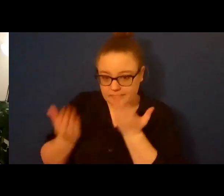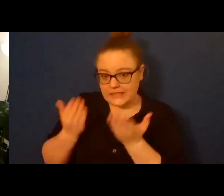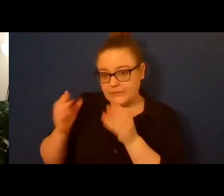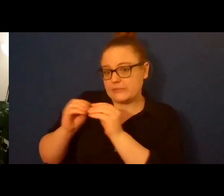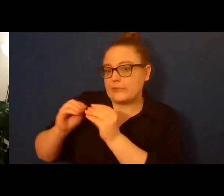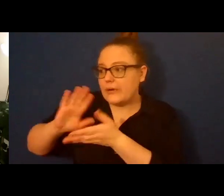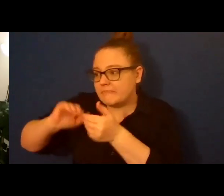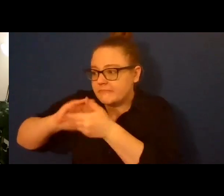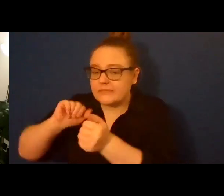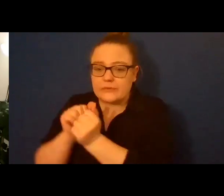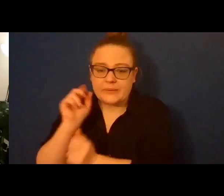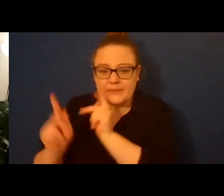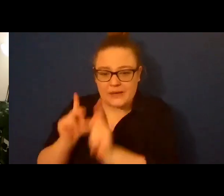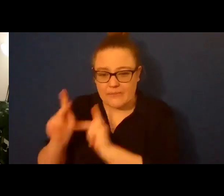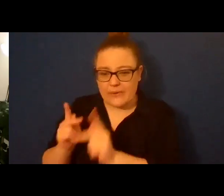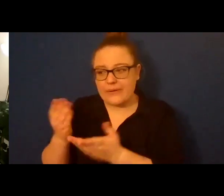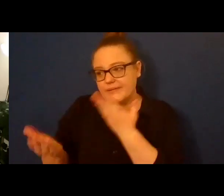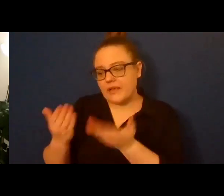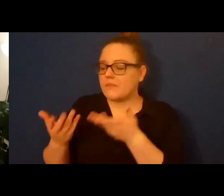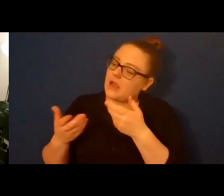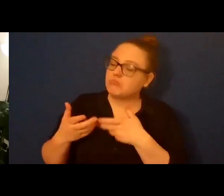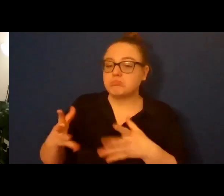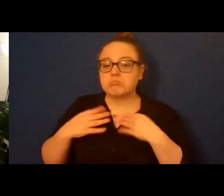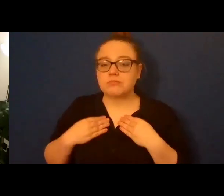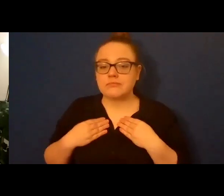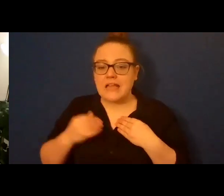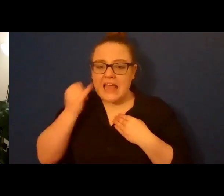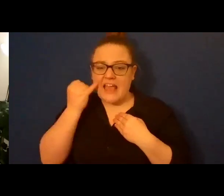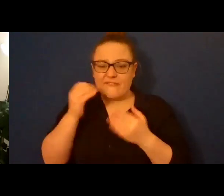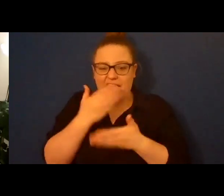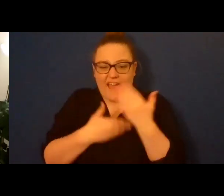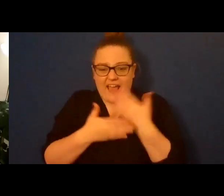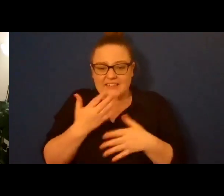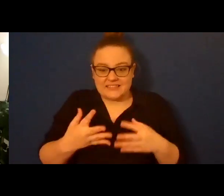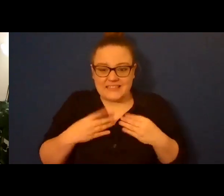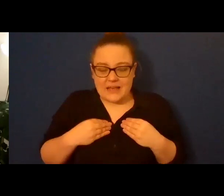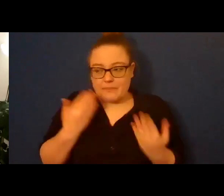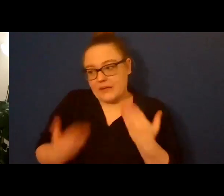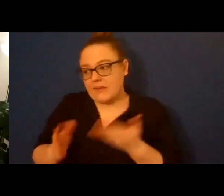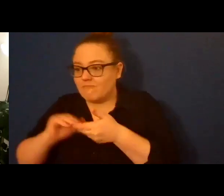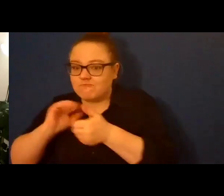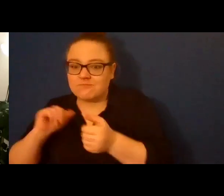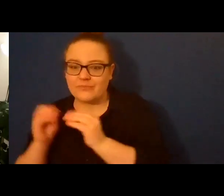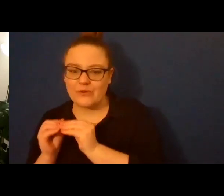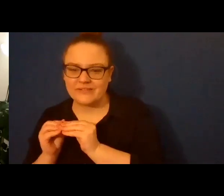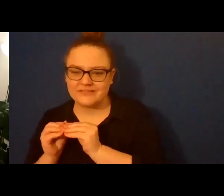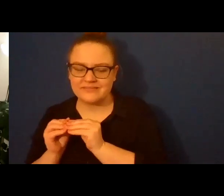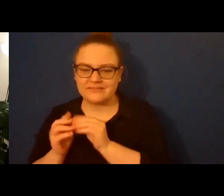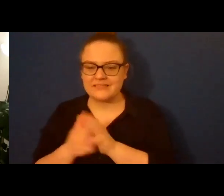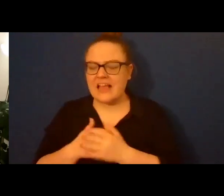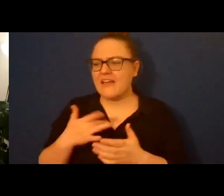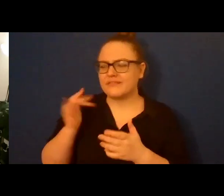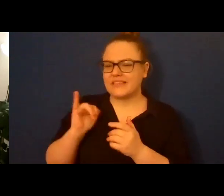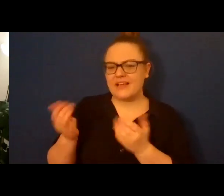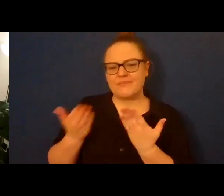didn't hate my hands, I definitely would have been fucking my lovers more. I don't believe and didn't then that all sex ought to be perfectly reciprocal,